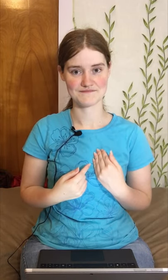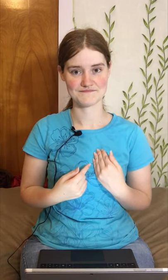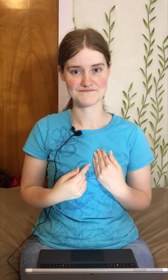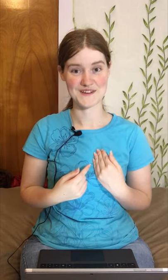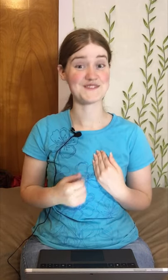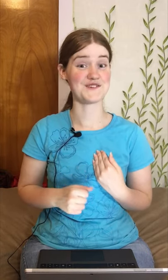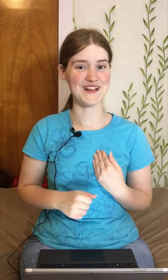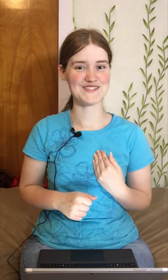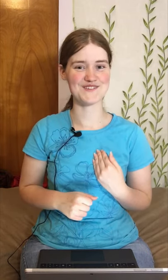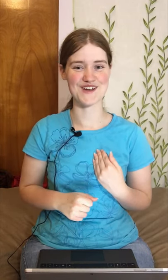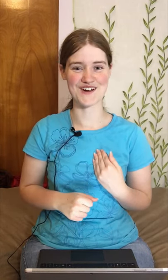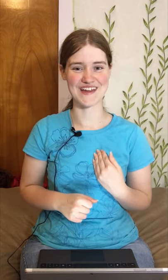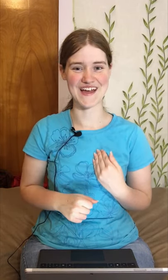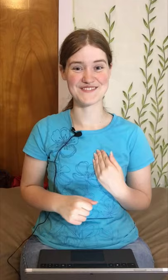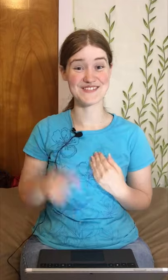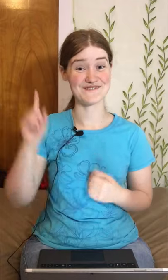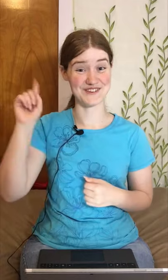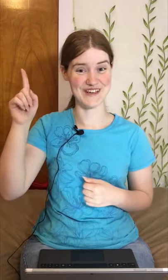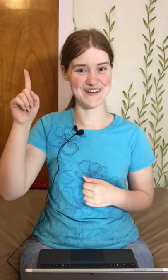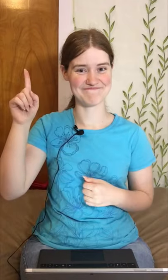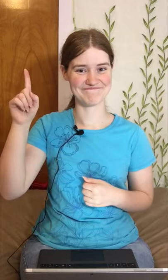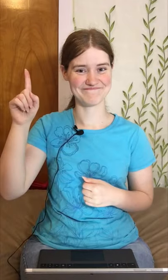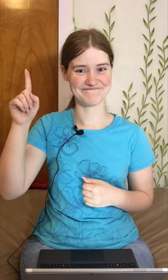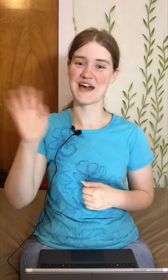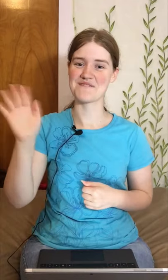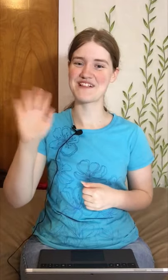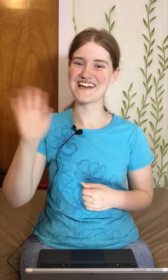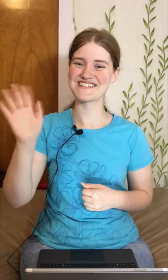So let's use our lives for Him. God bless!